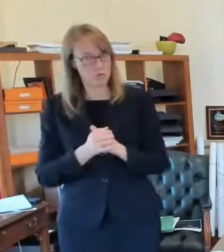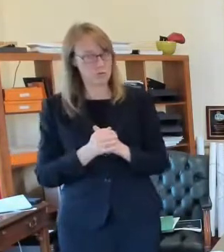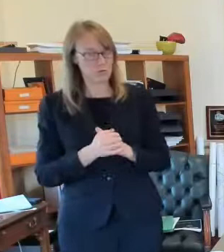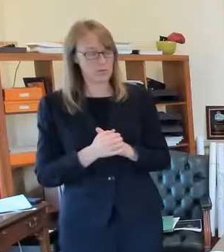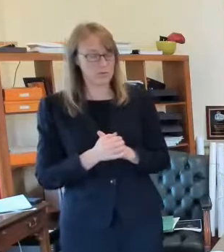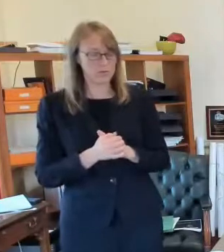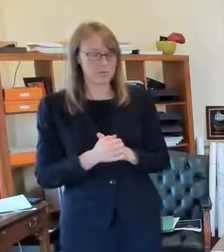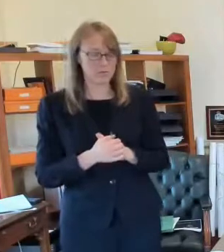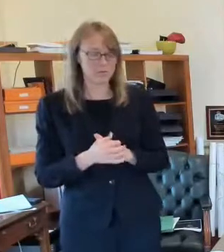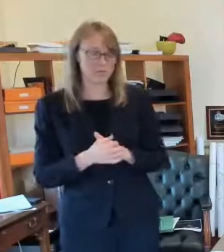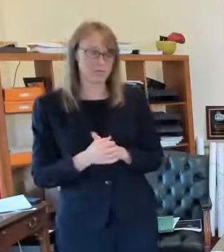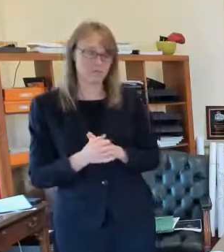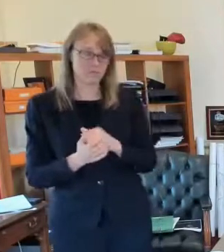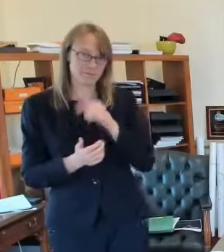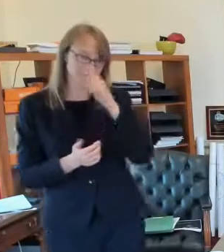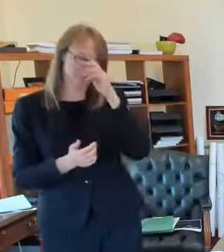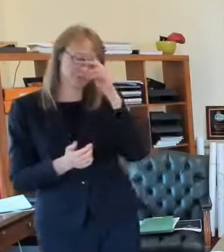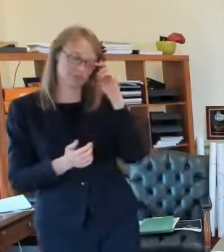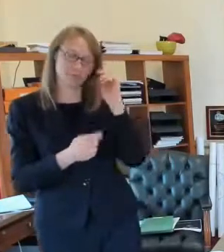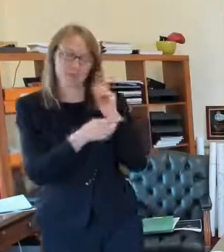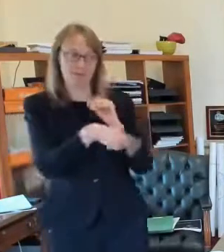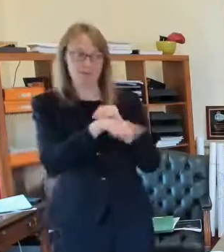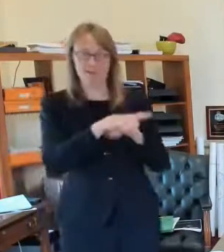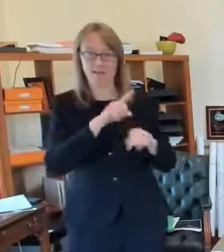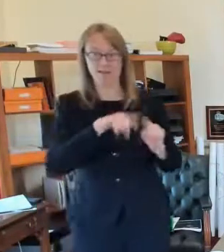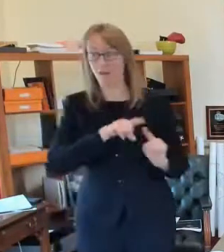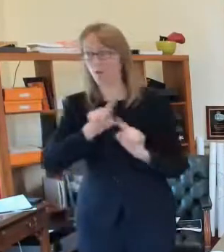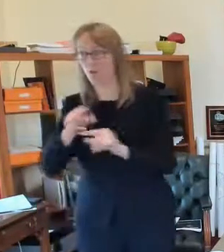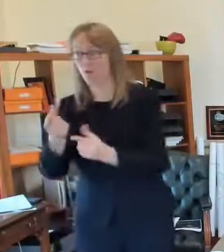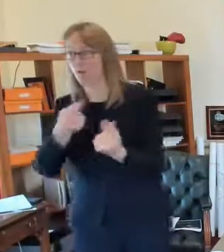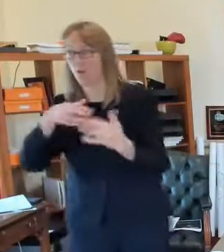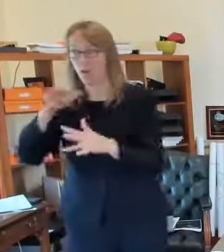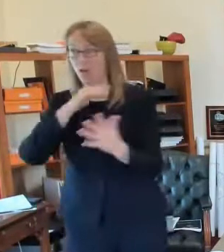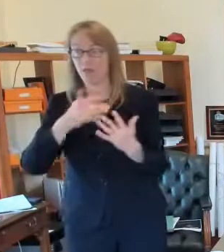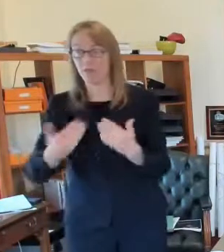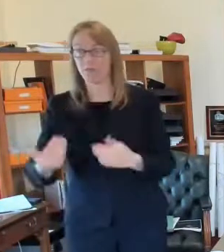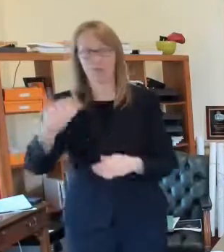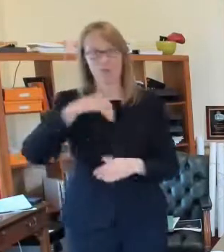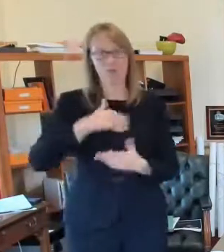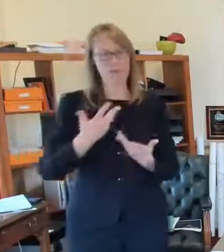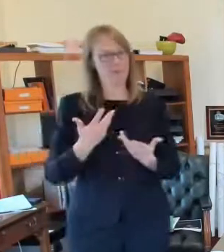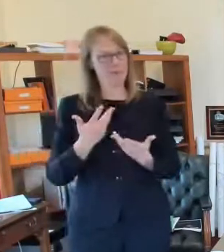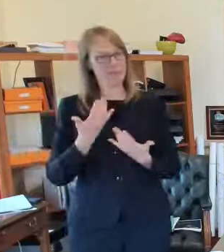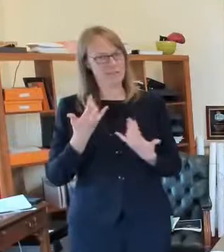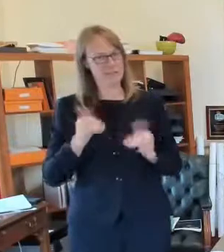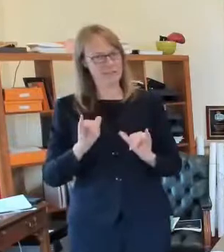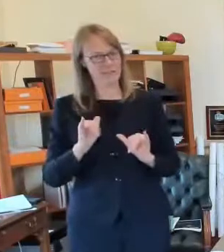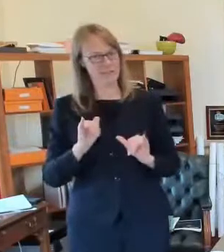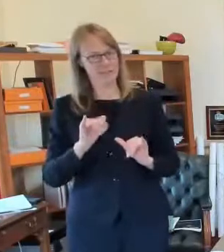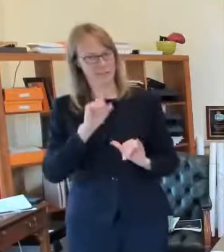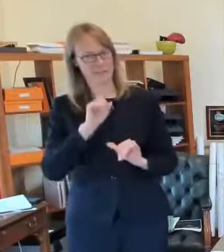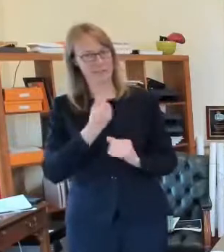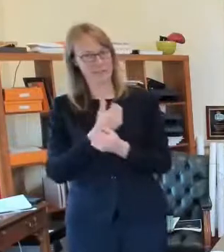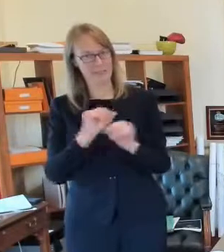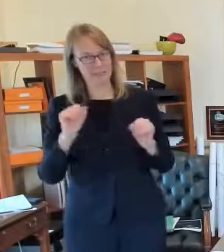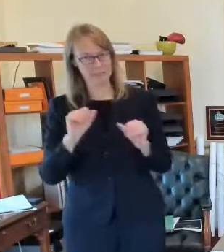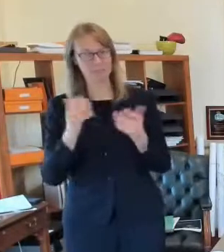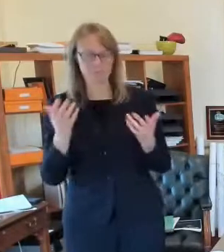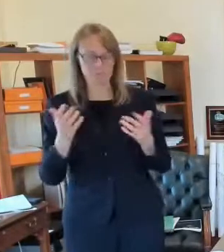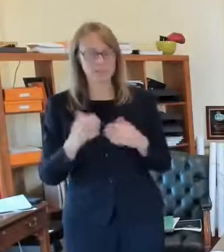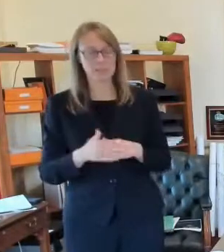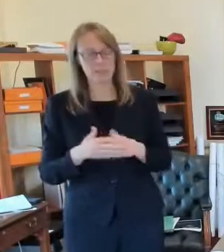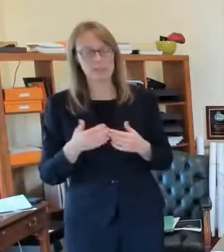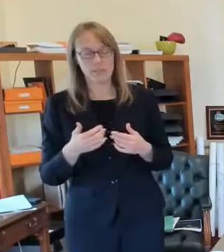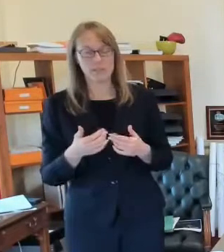christmas will be different just like thanksgiving was but you know even more celebrations around christmas